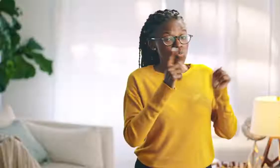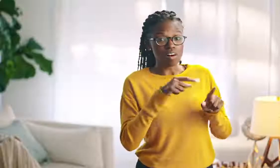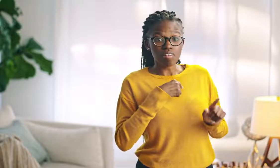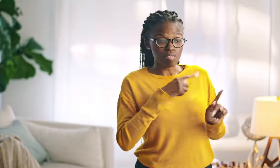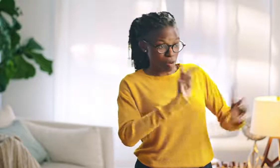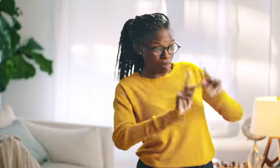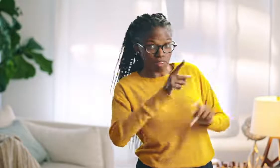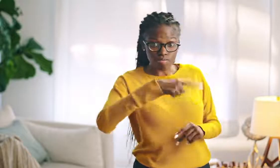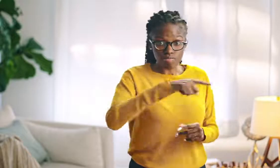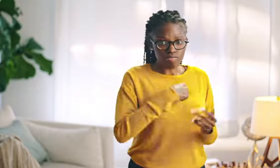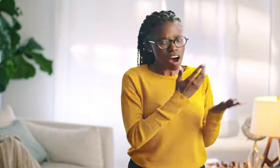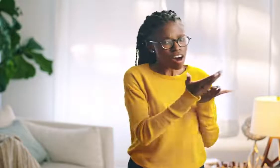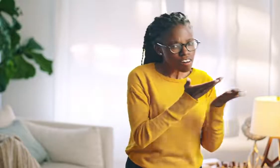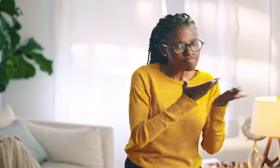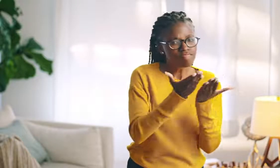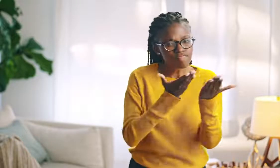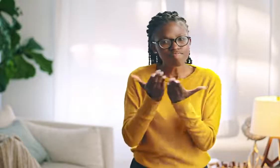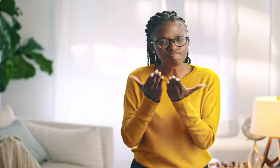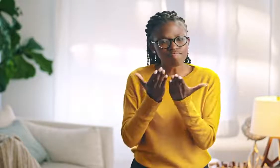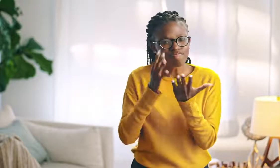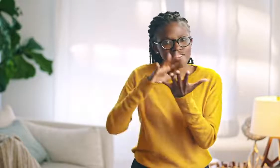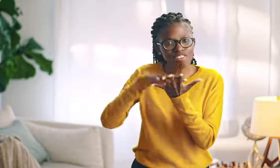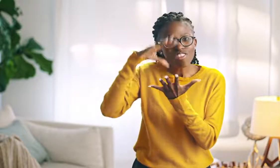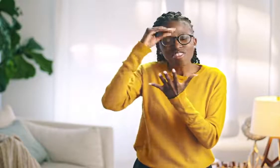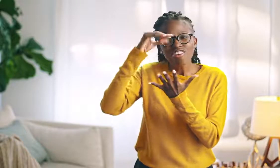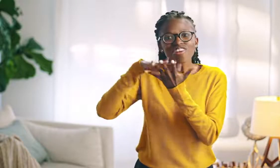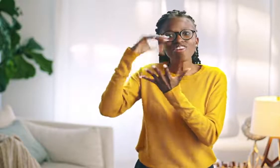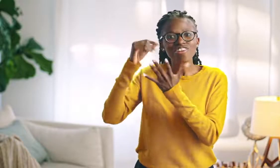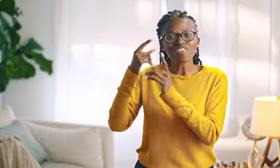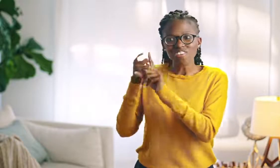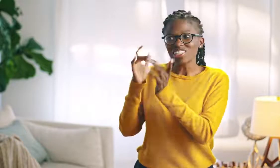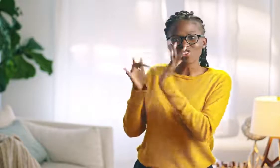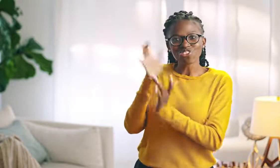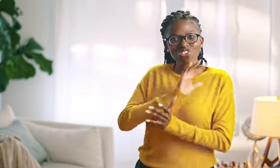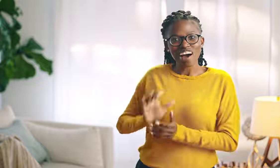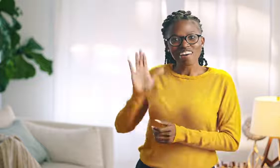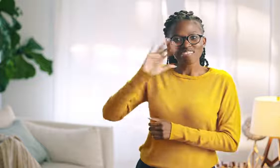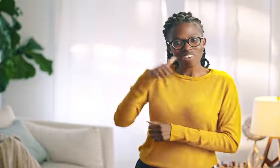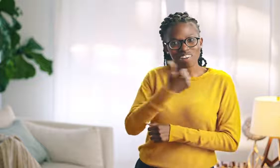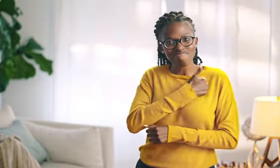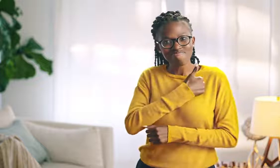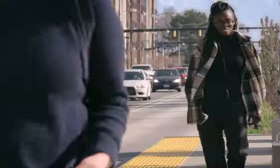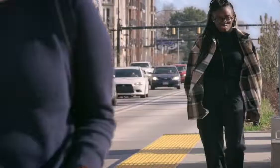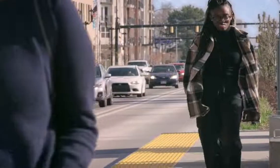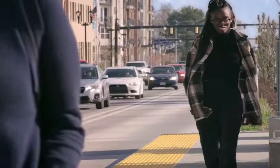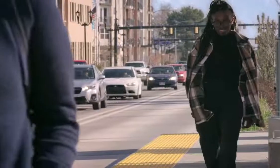When I'm serving others, and learning from Jesus Christ's attributes, I'm able to